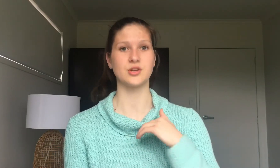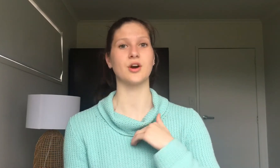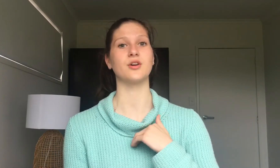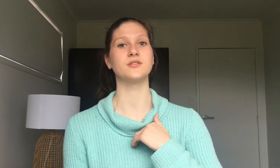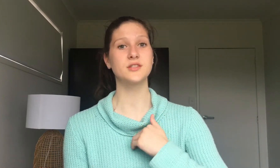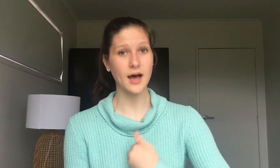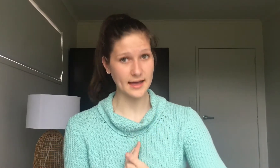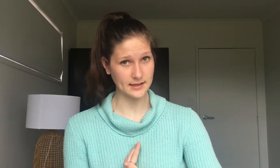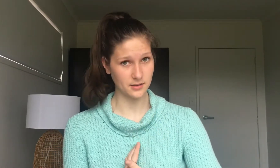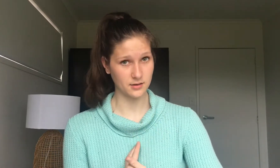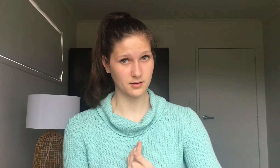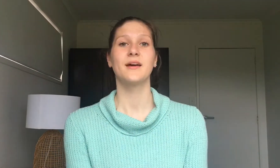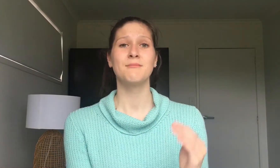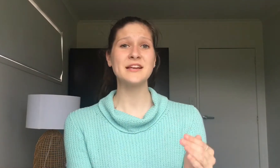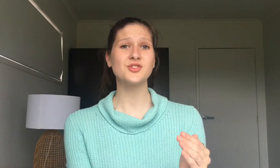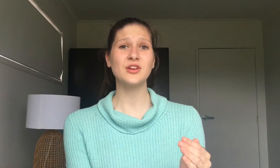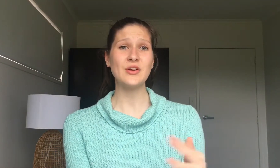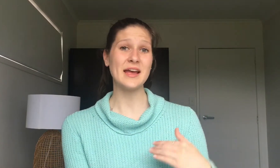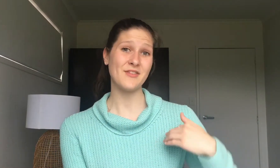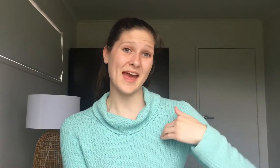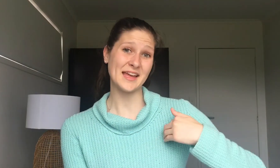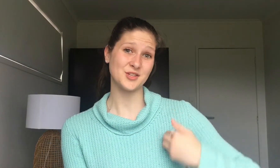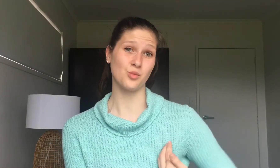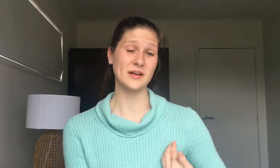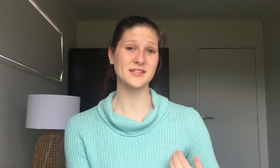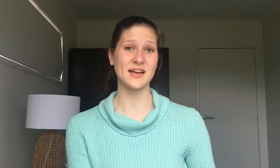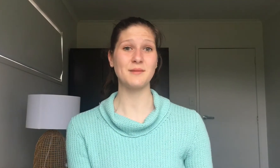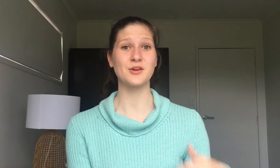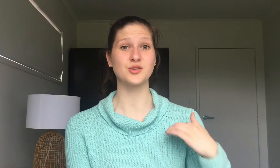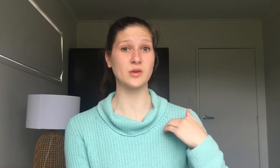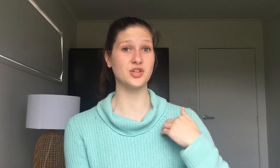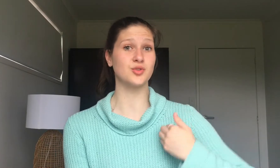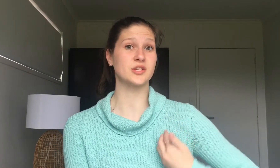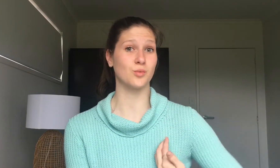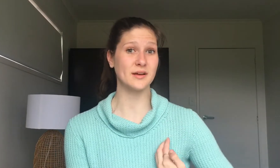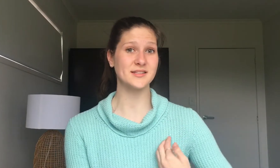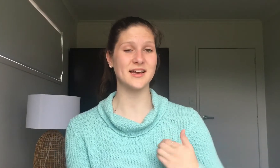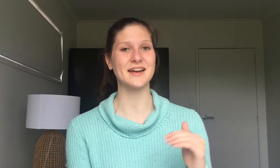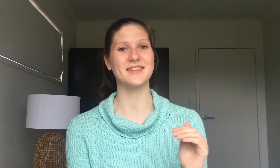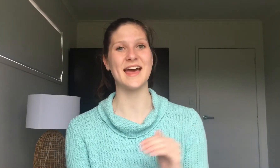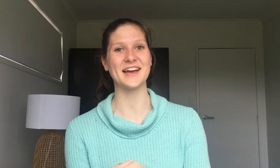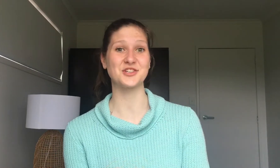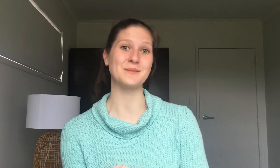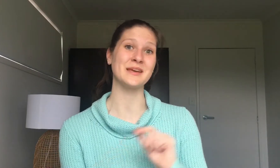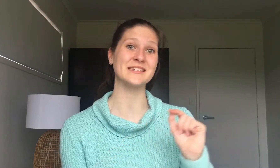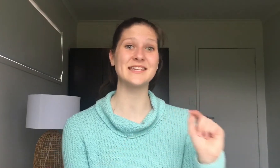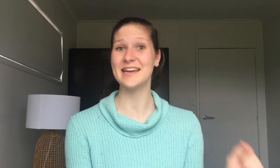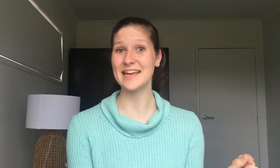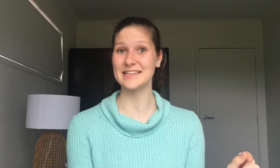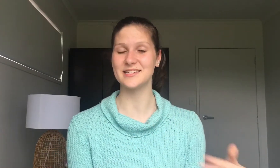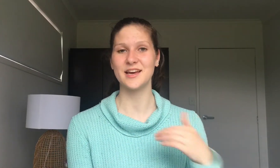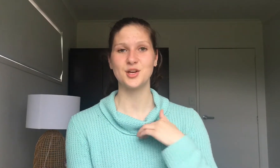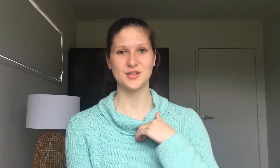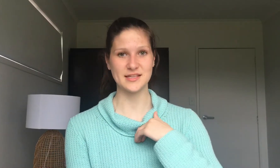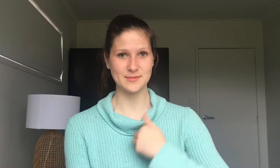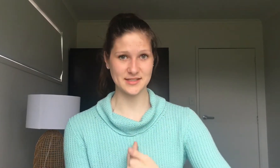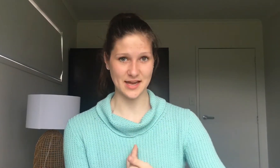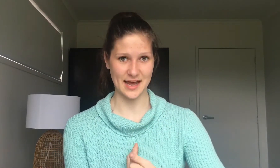go tired. Make sure you don't have your hand to one side because when you do it to one side that actually means need. So this means tired